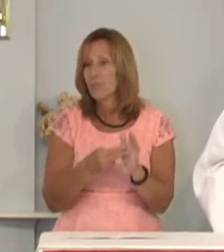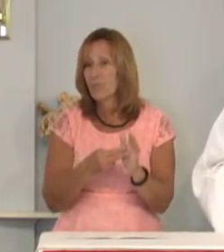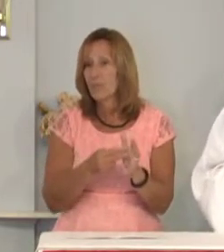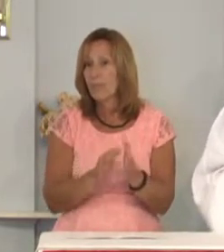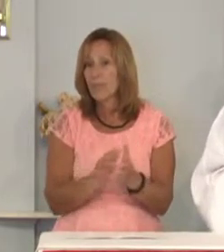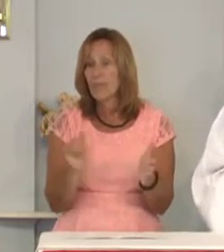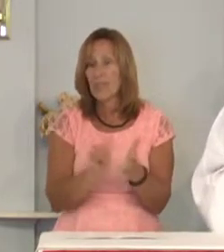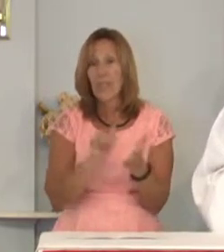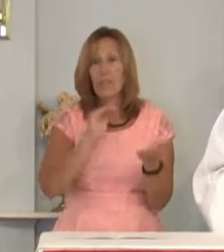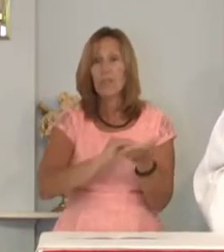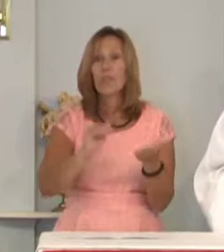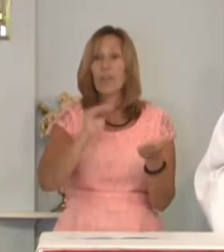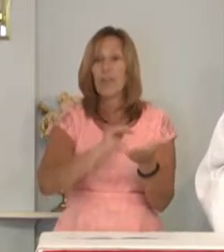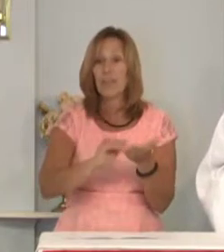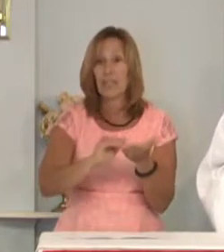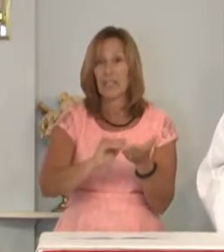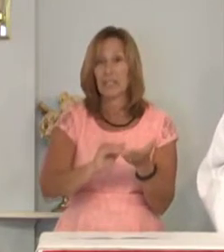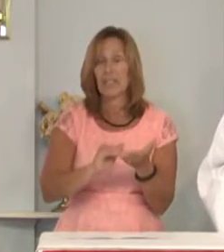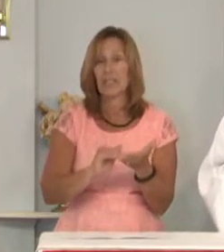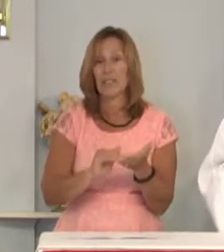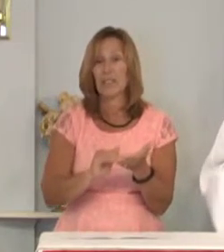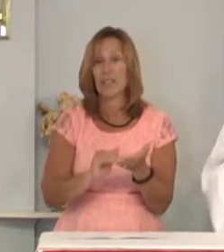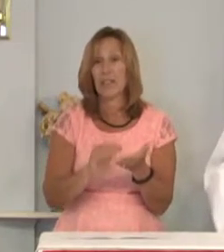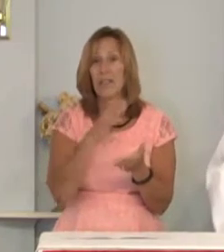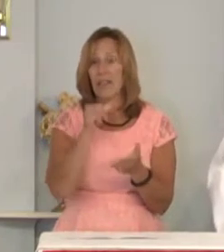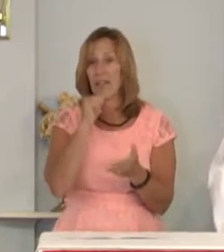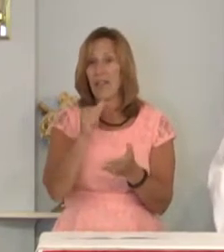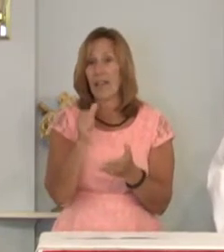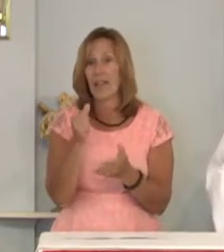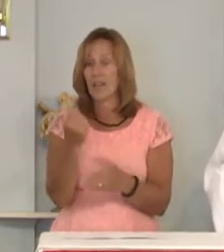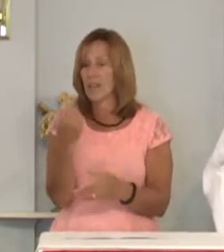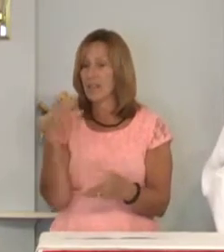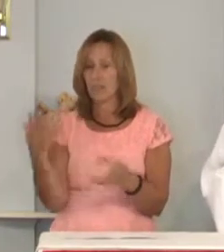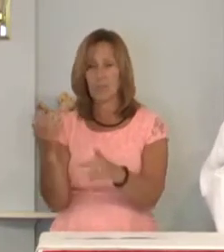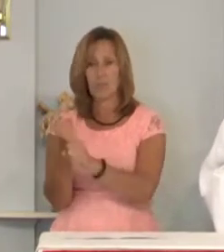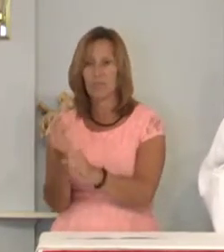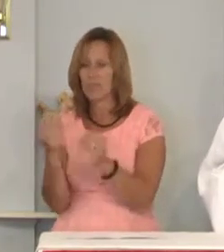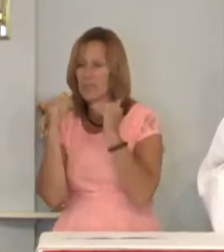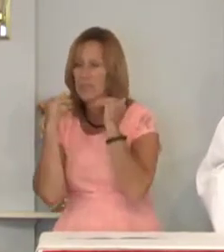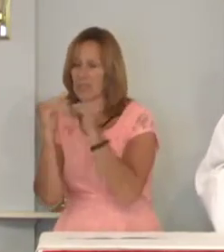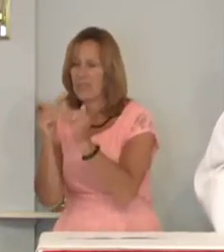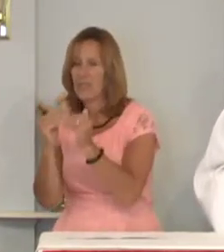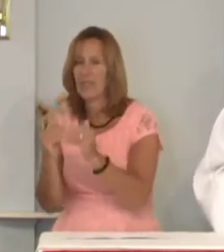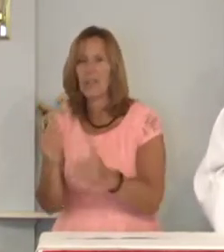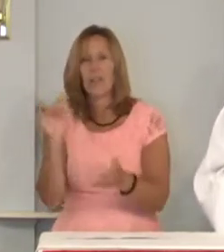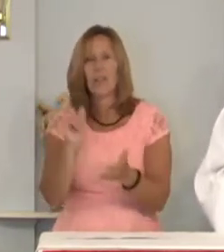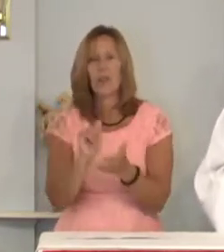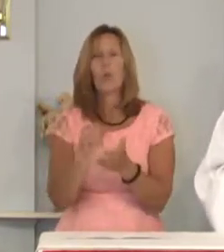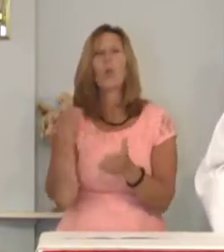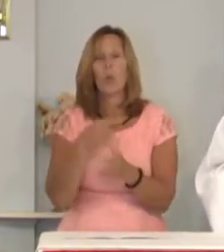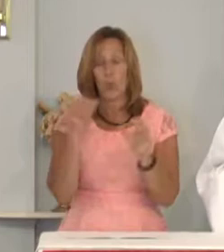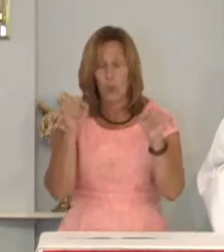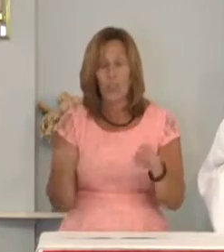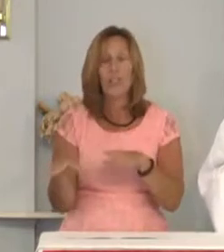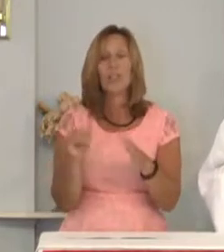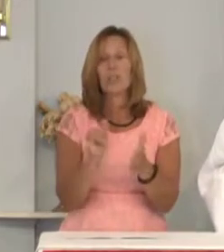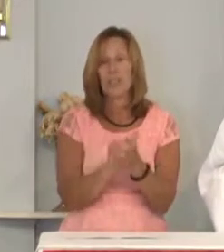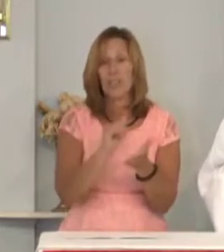That forgiveness and not vengeance is what we can do.